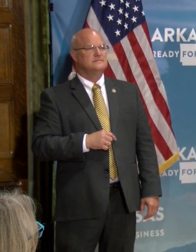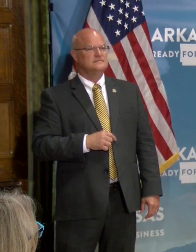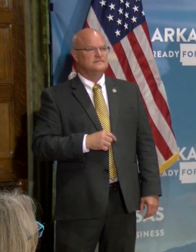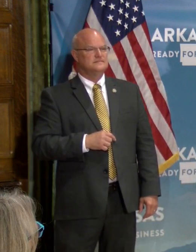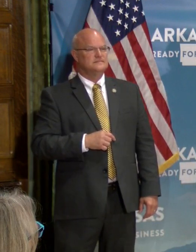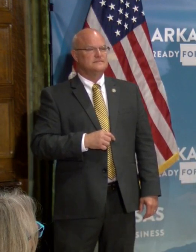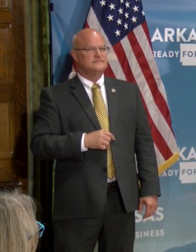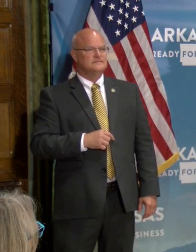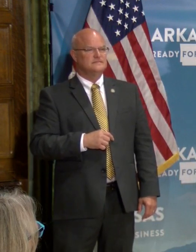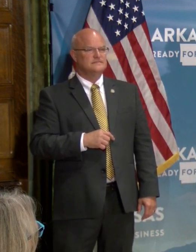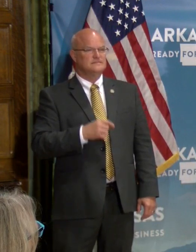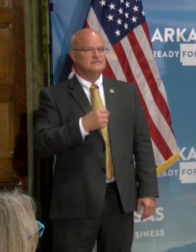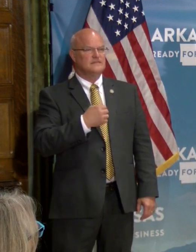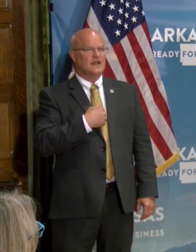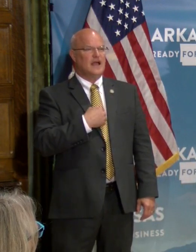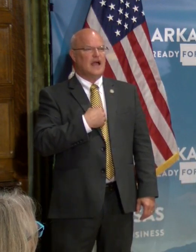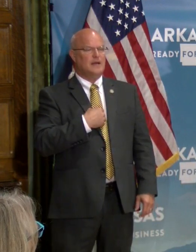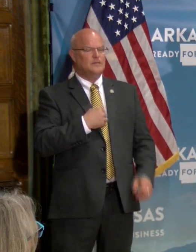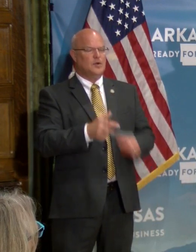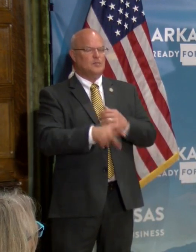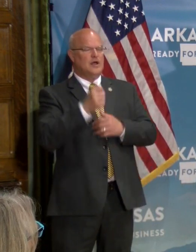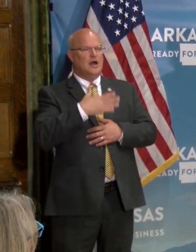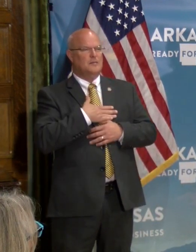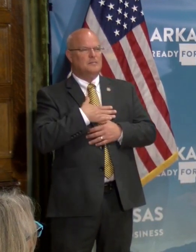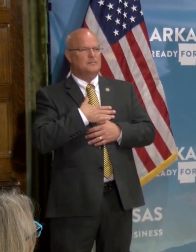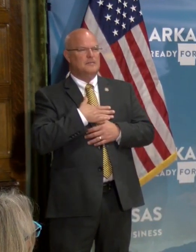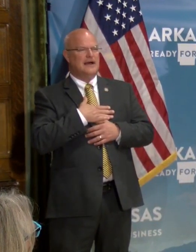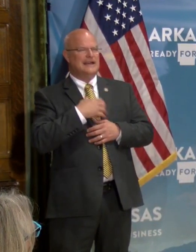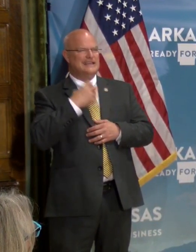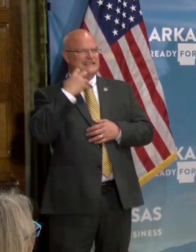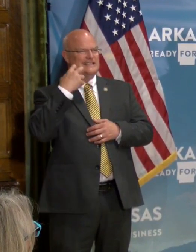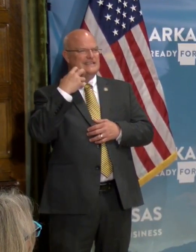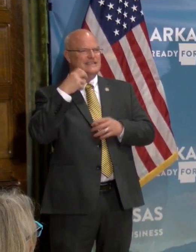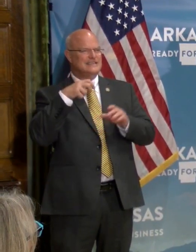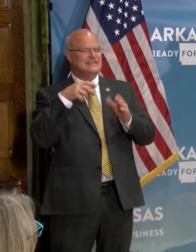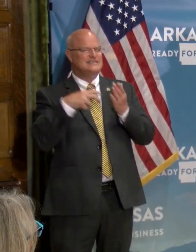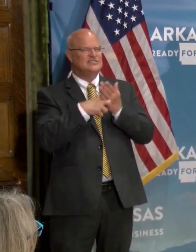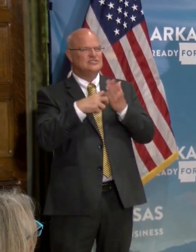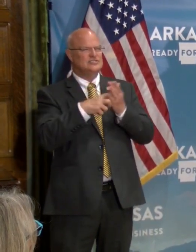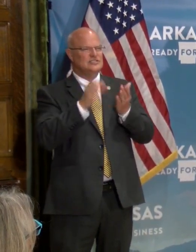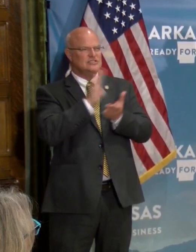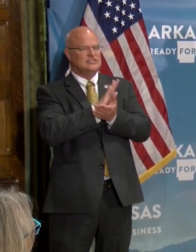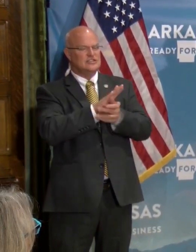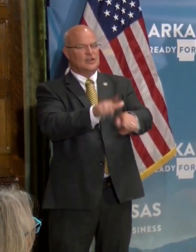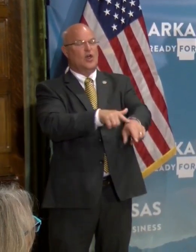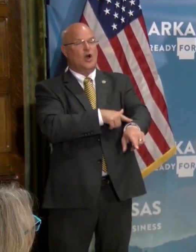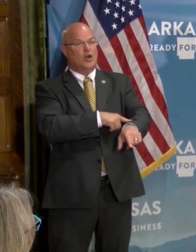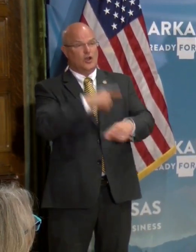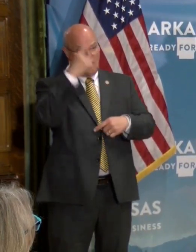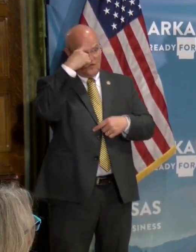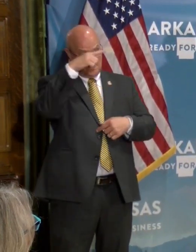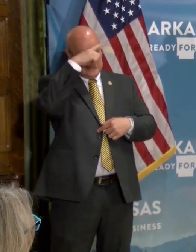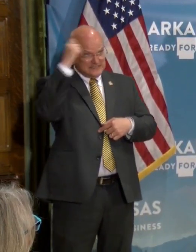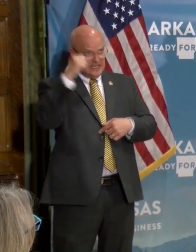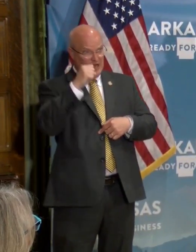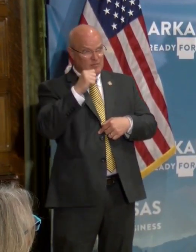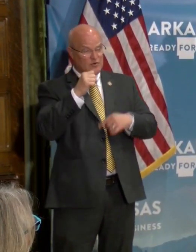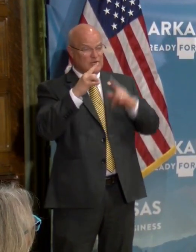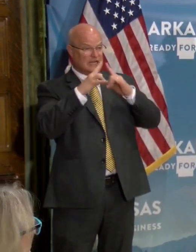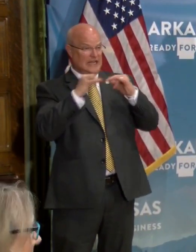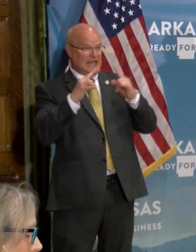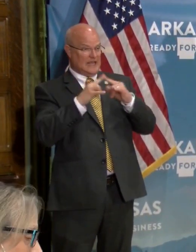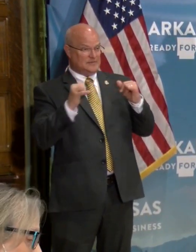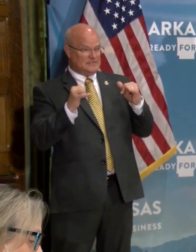Well, I'm going to, I'm going to pull out my cheat sheet because this is a, a longer, uh, directive. For the summer residential